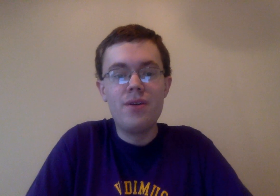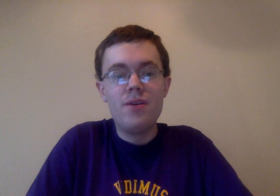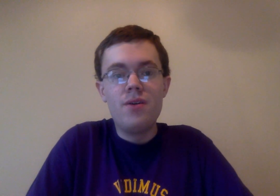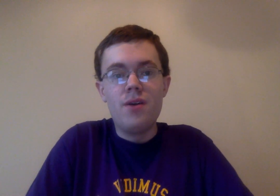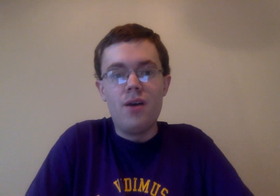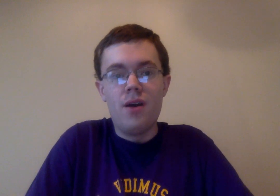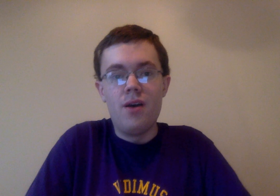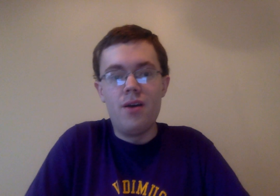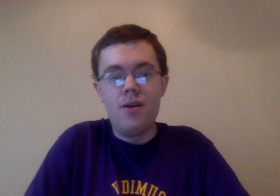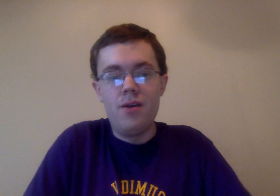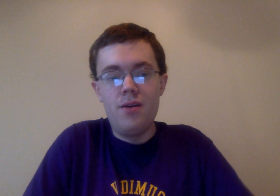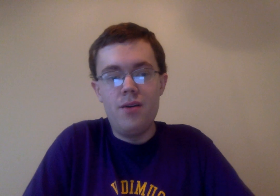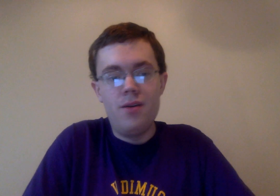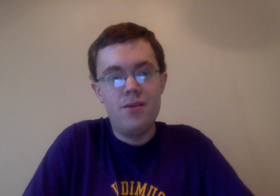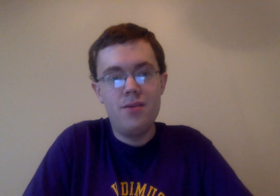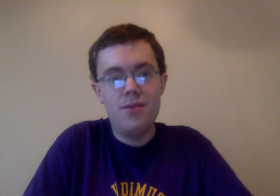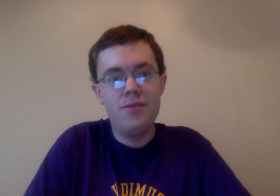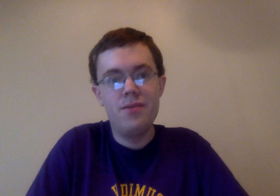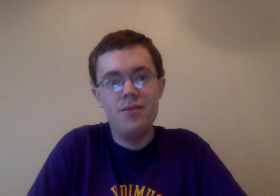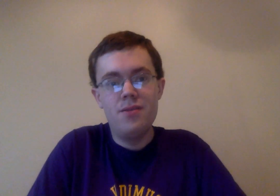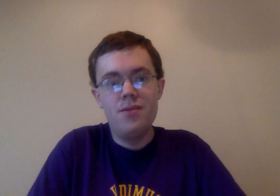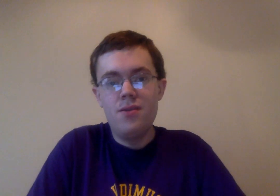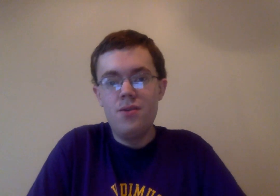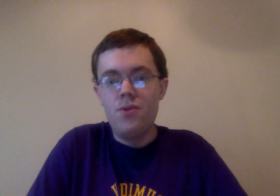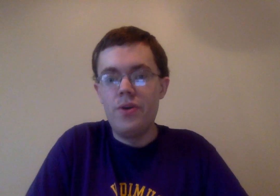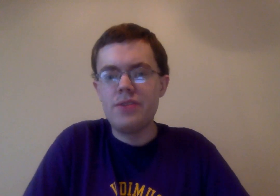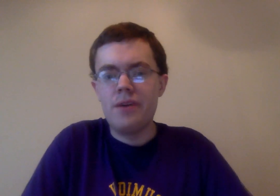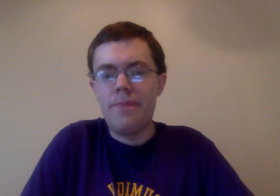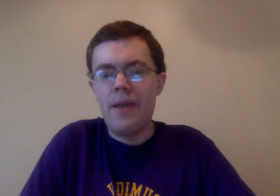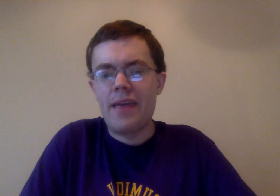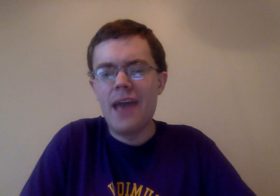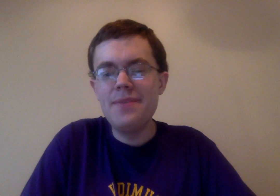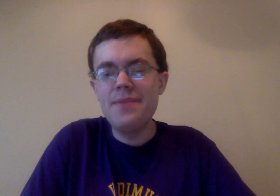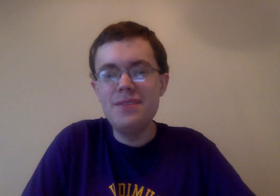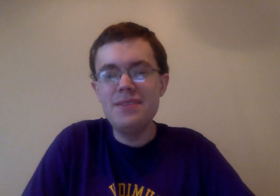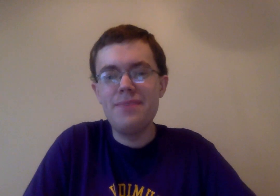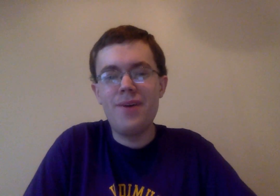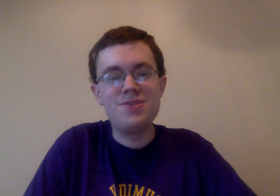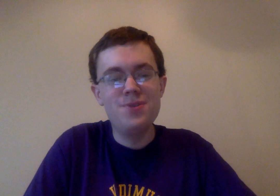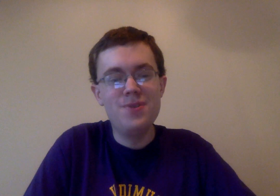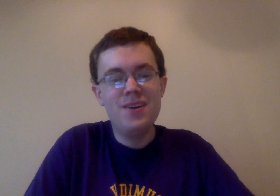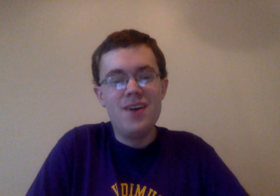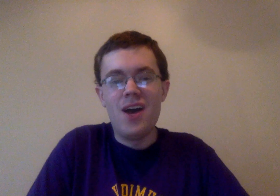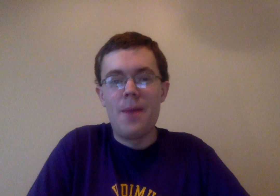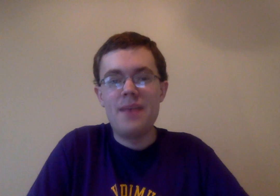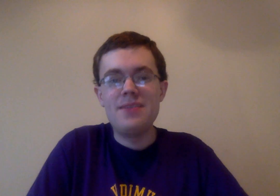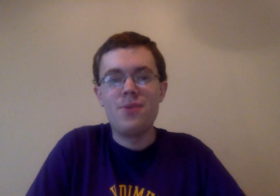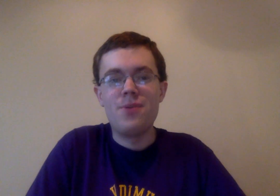uh, who is an academy student in part two? All right, but that's not who I'm